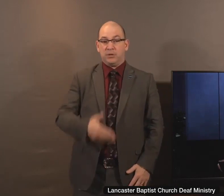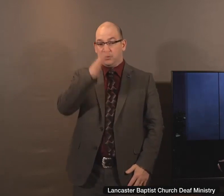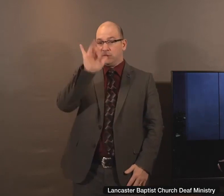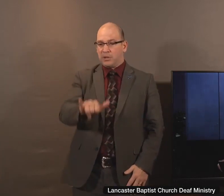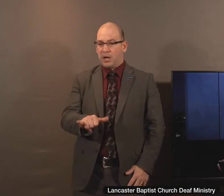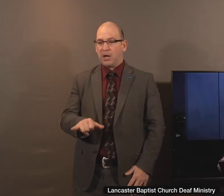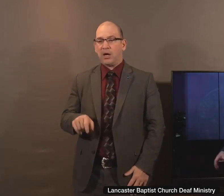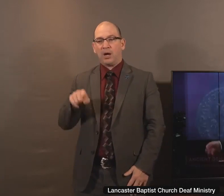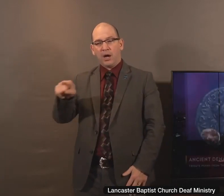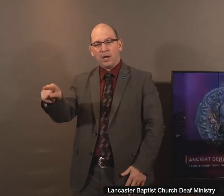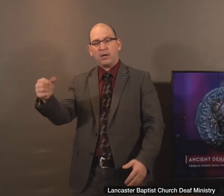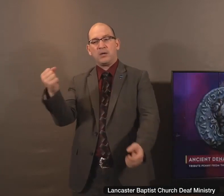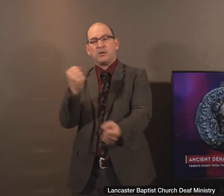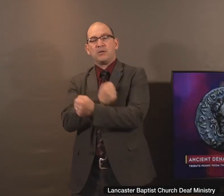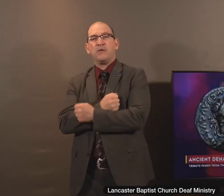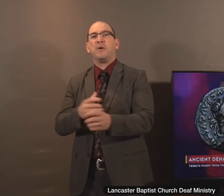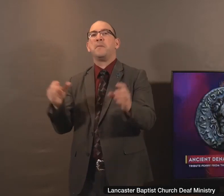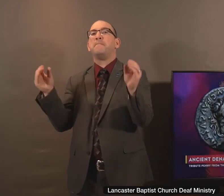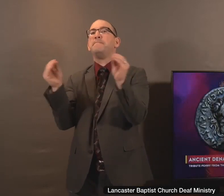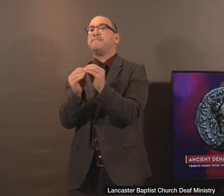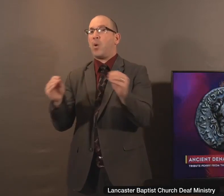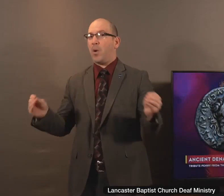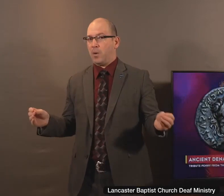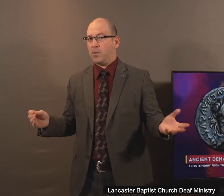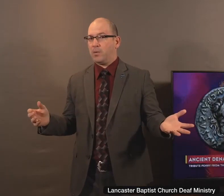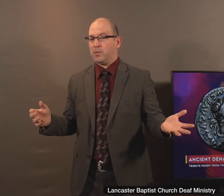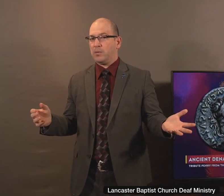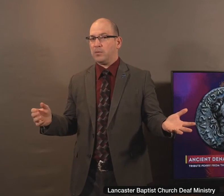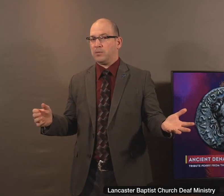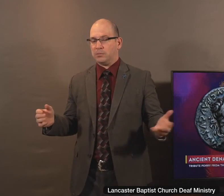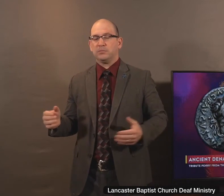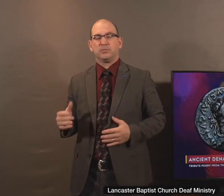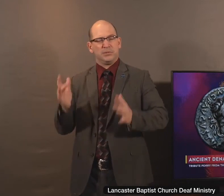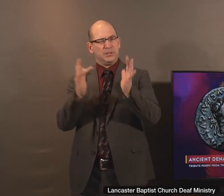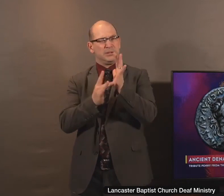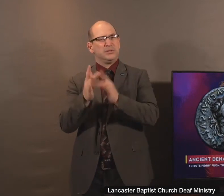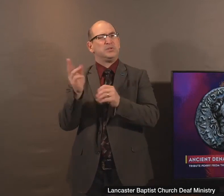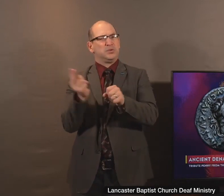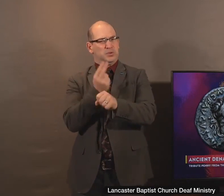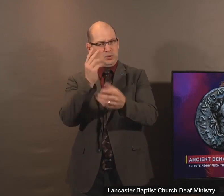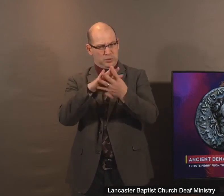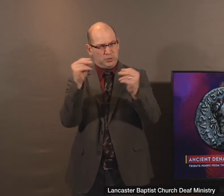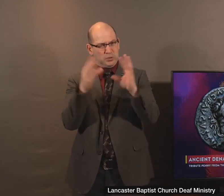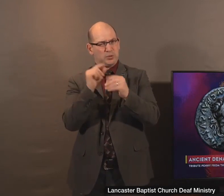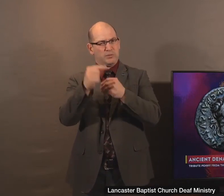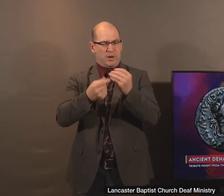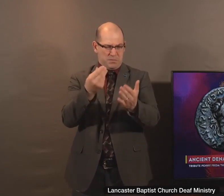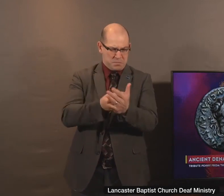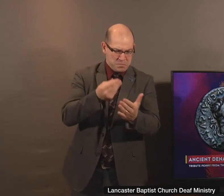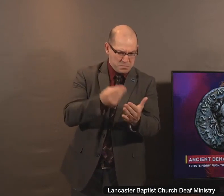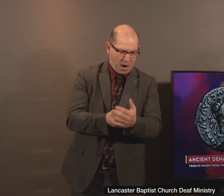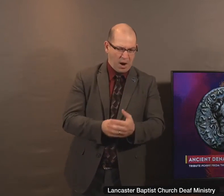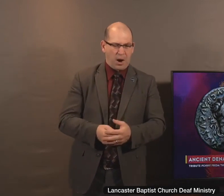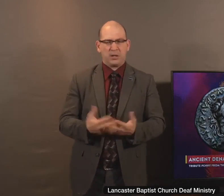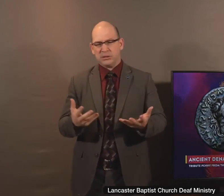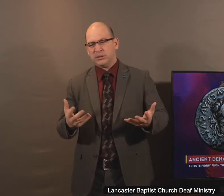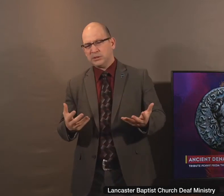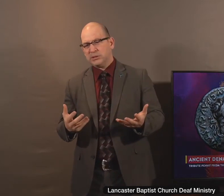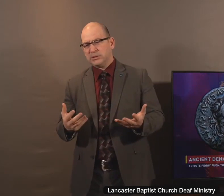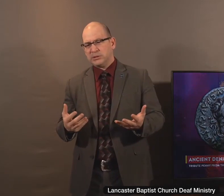And so Jesus uses something that is common for the Pharisee to understand, the ancient coinage of denarius. And, and